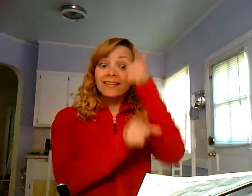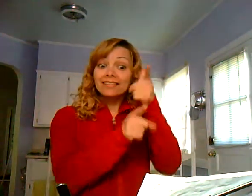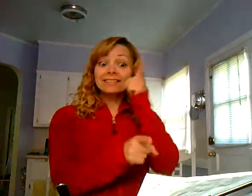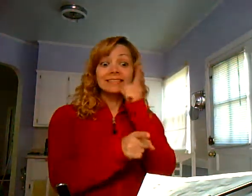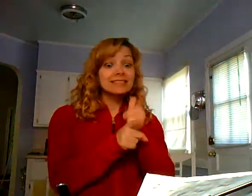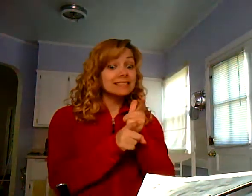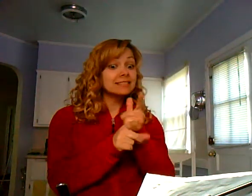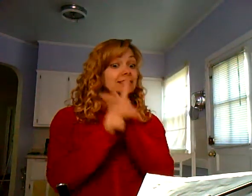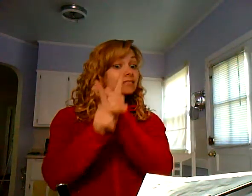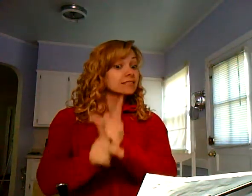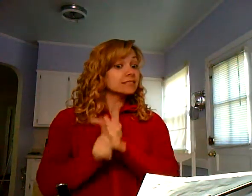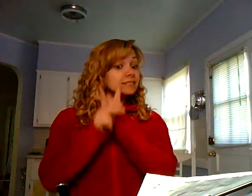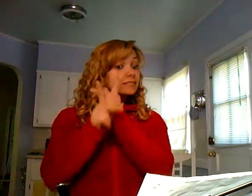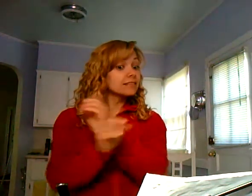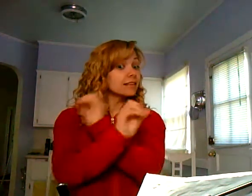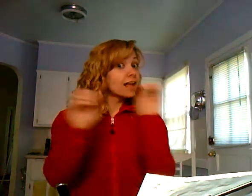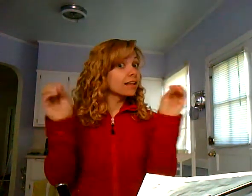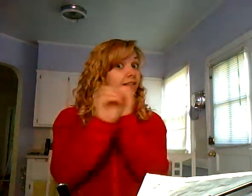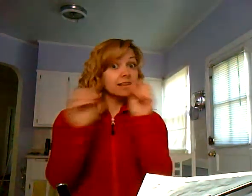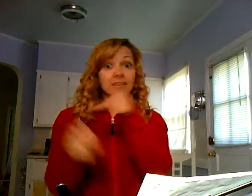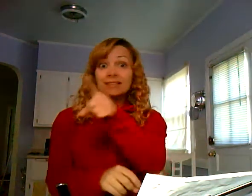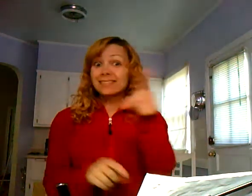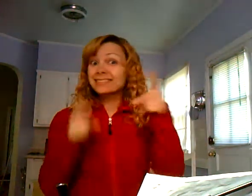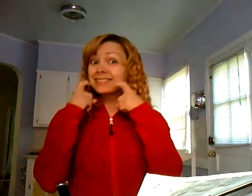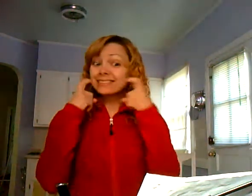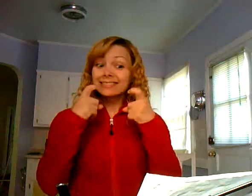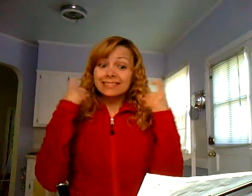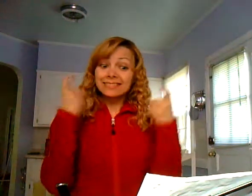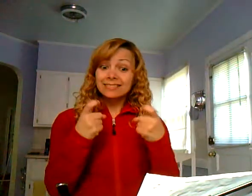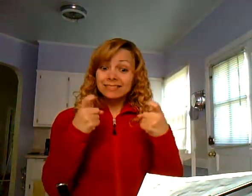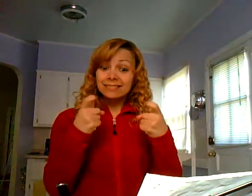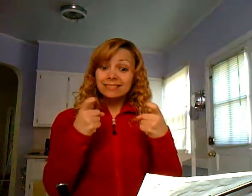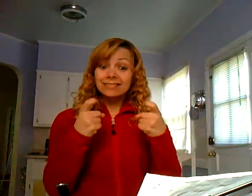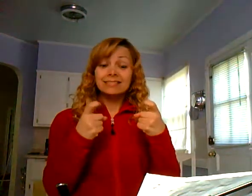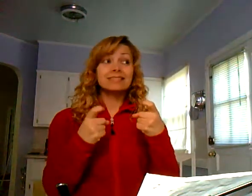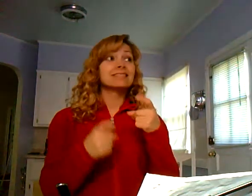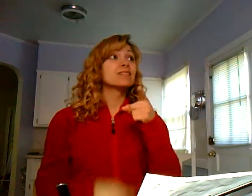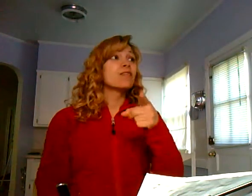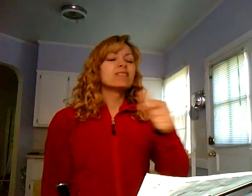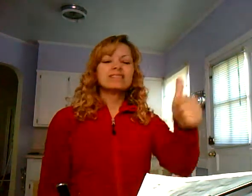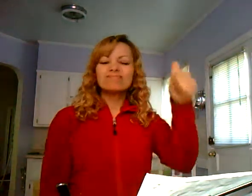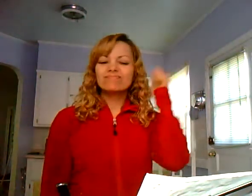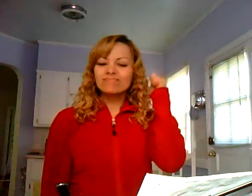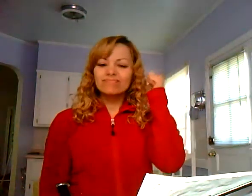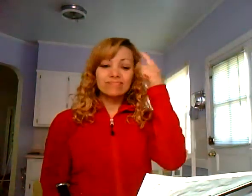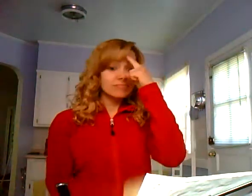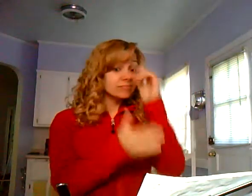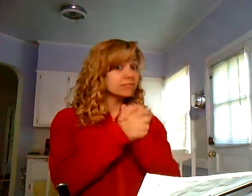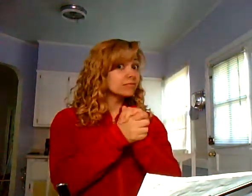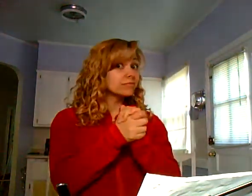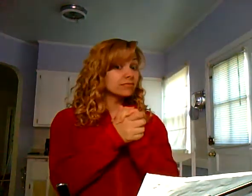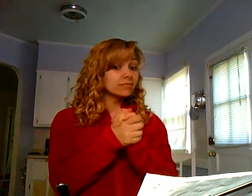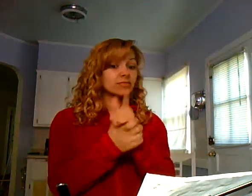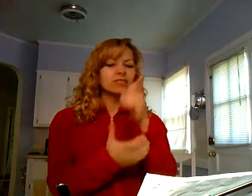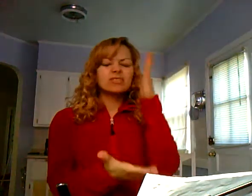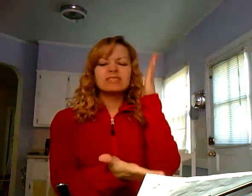So, brothers and sisters, be careful that none of you have a sinful and unbelieving